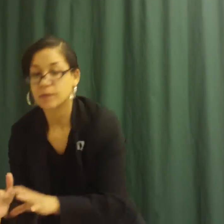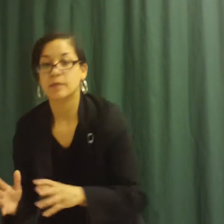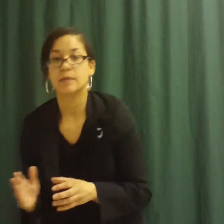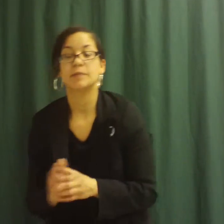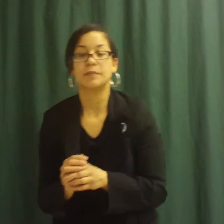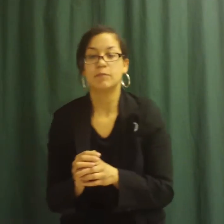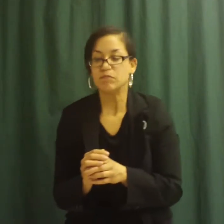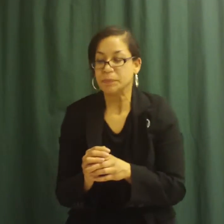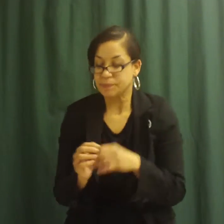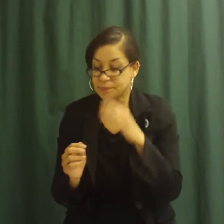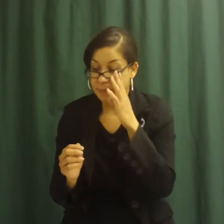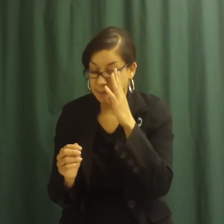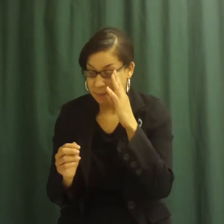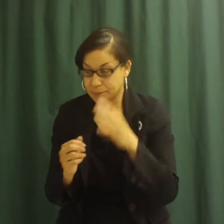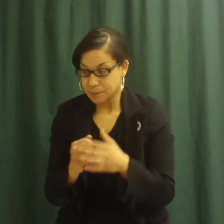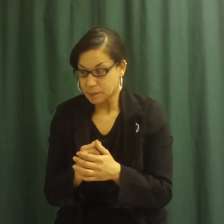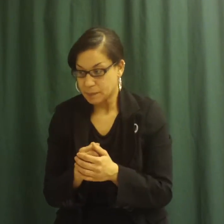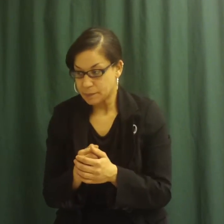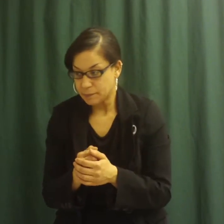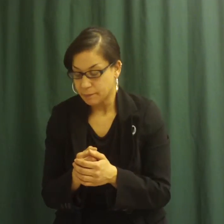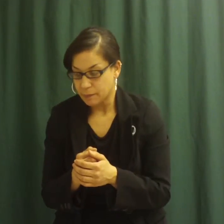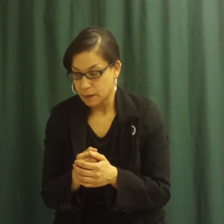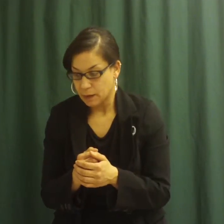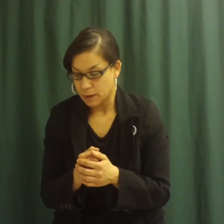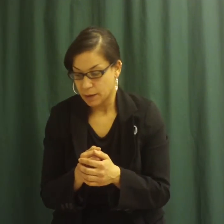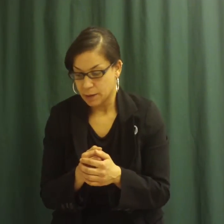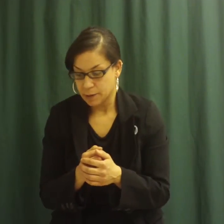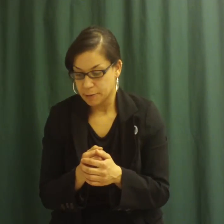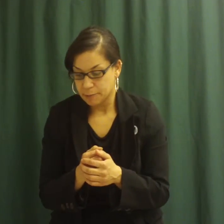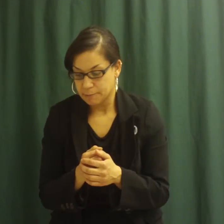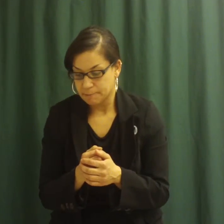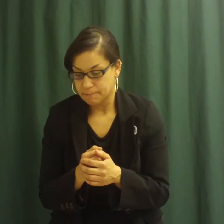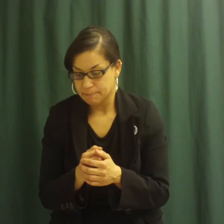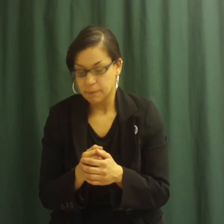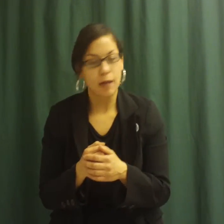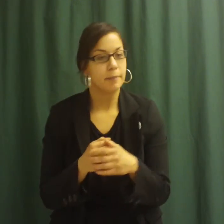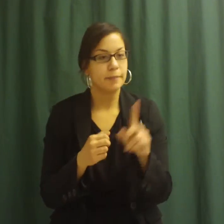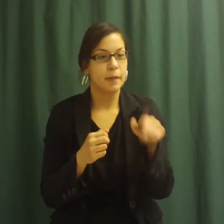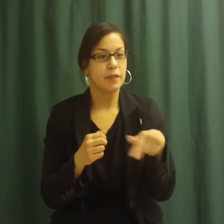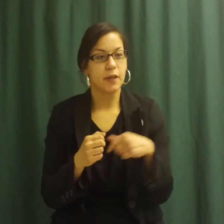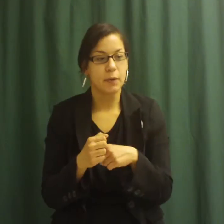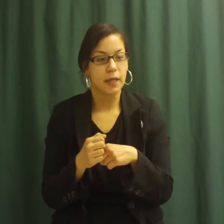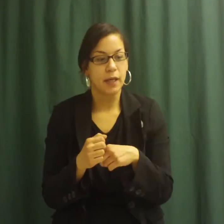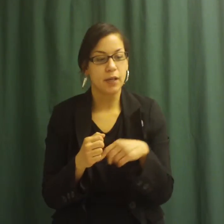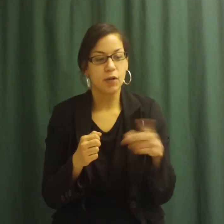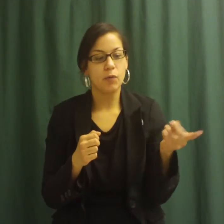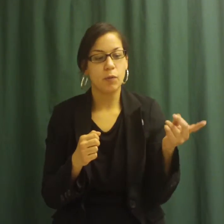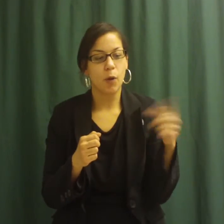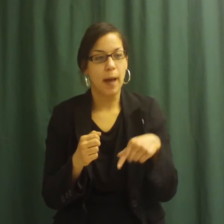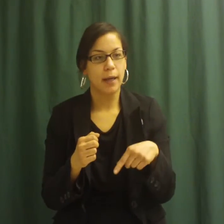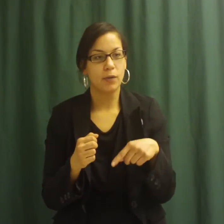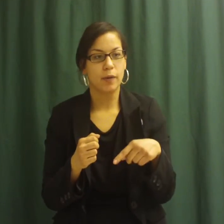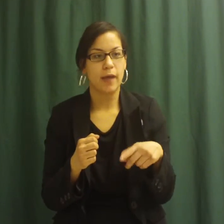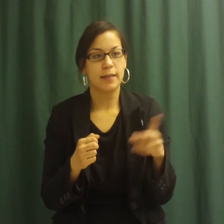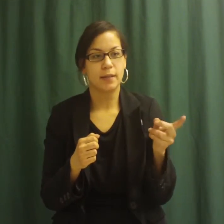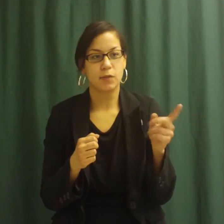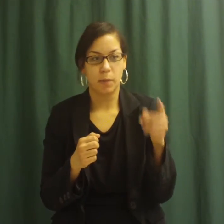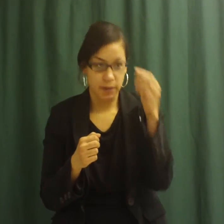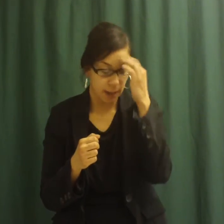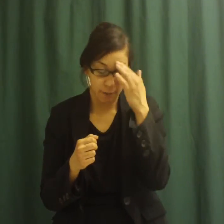Dig small holes in the garden and carefully plant the seedlings in them. Renee, can you go back and read that sentence one more time